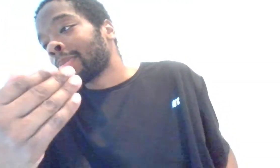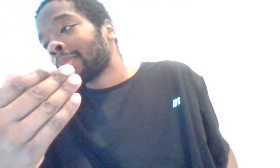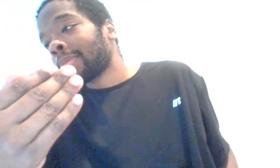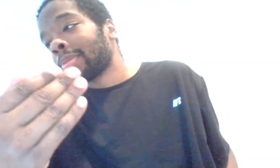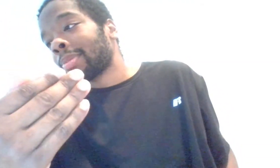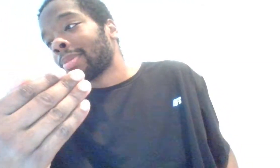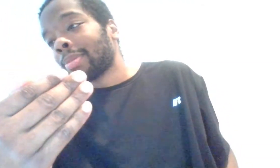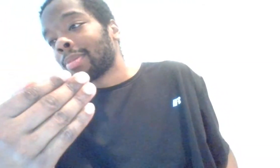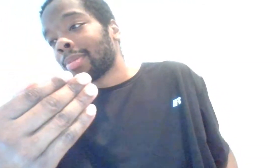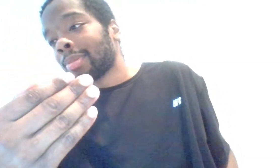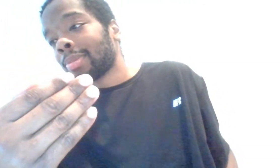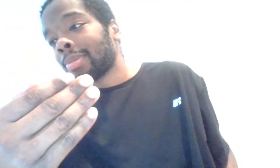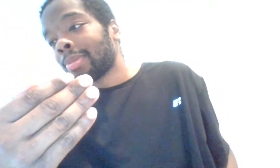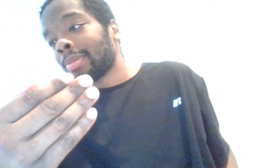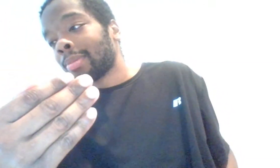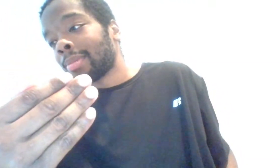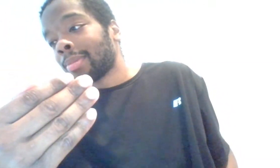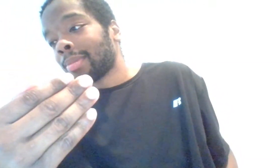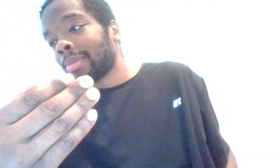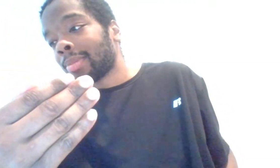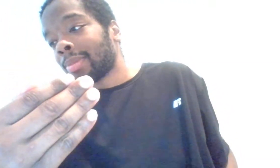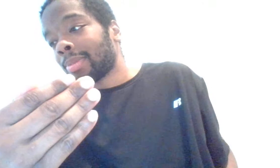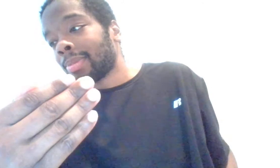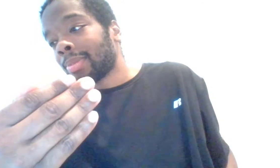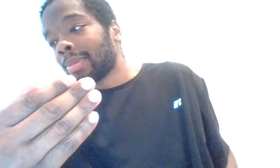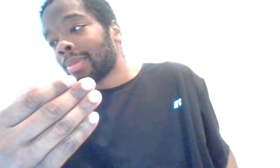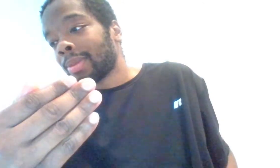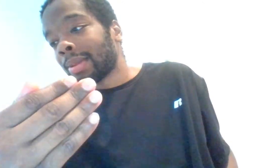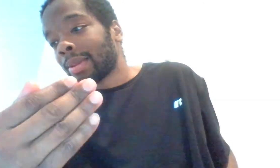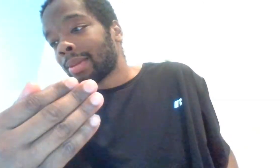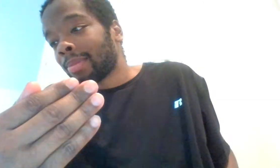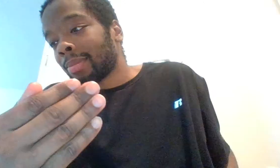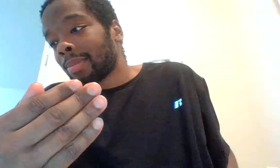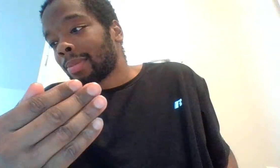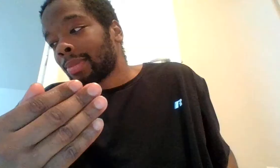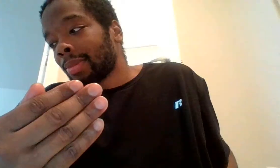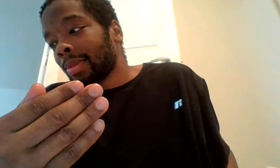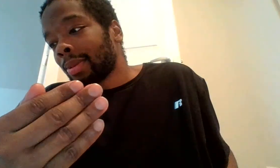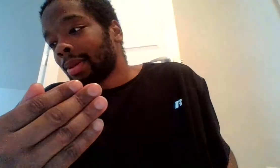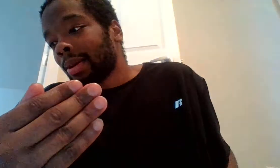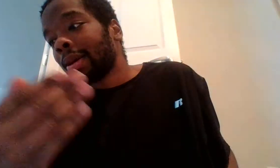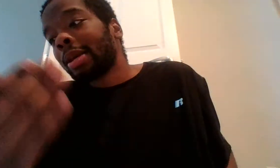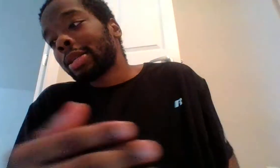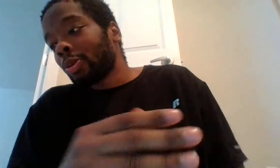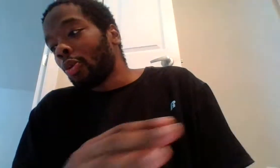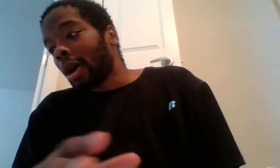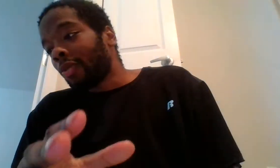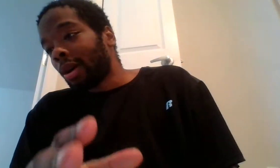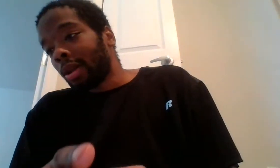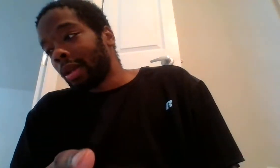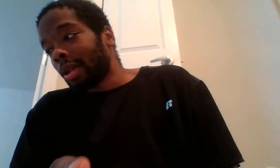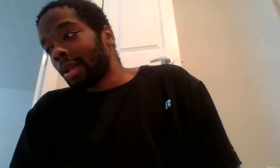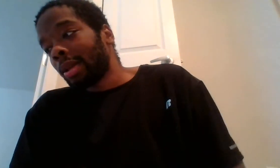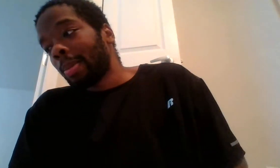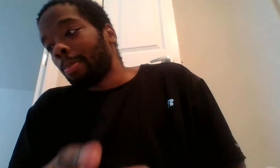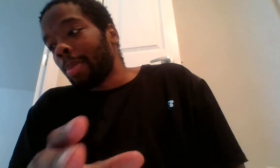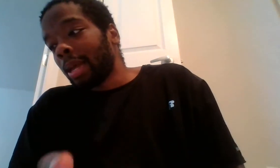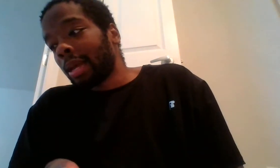this is whoever under it. Meaning